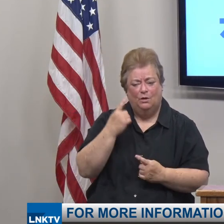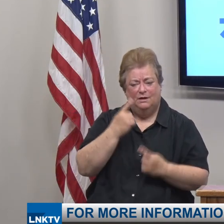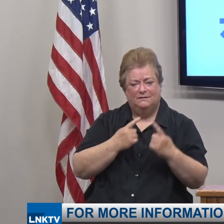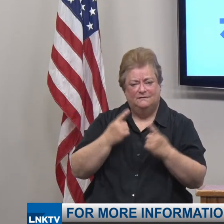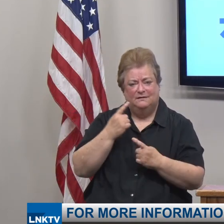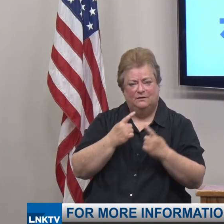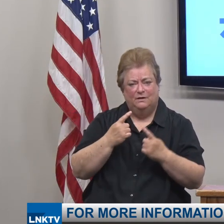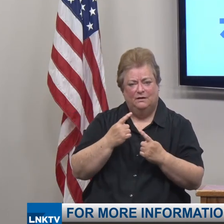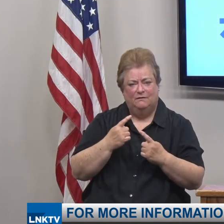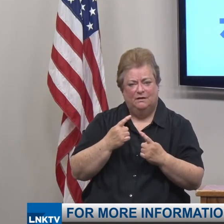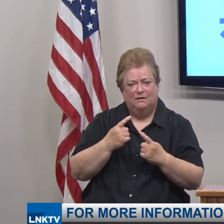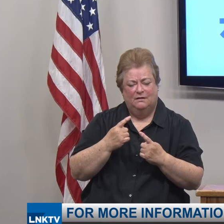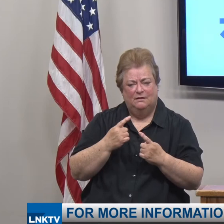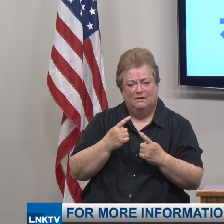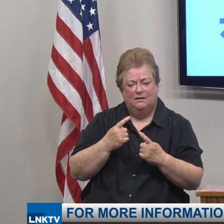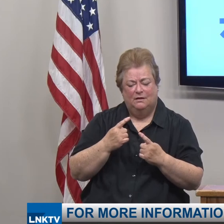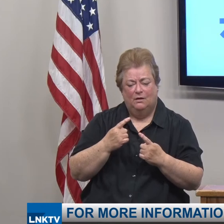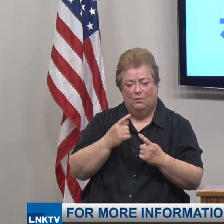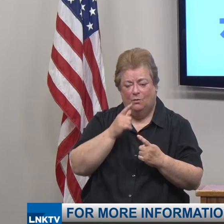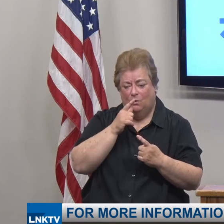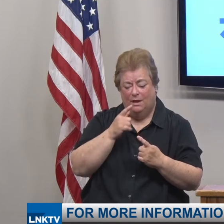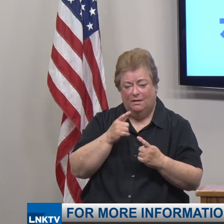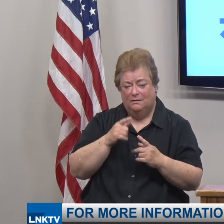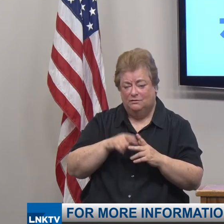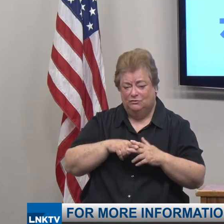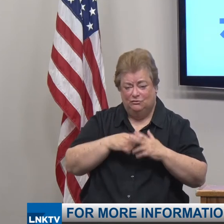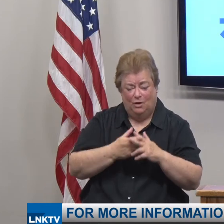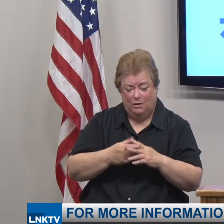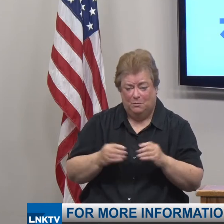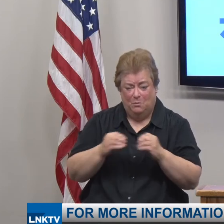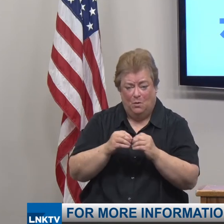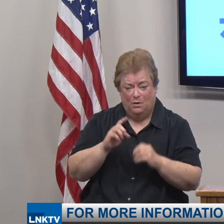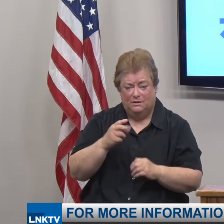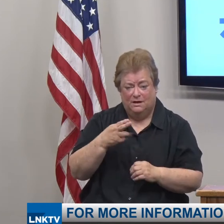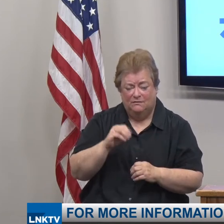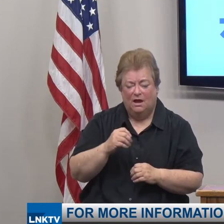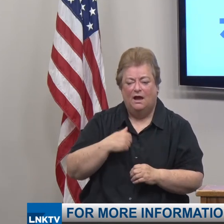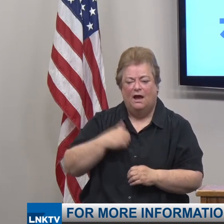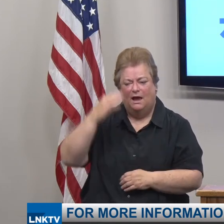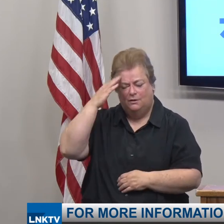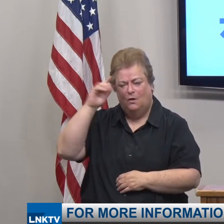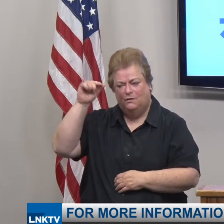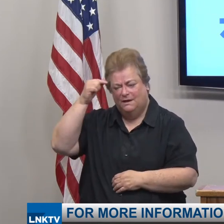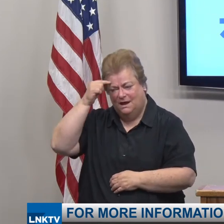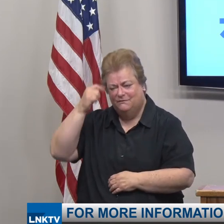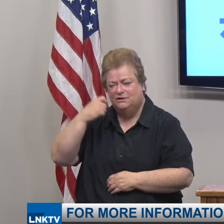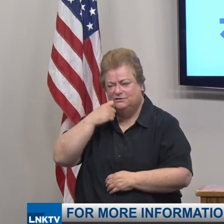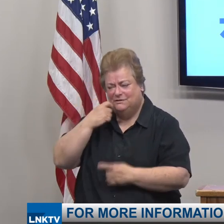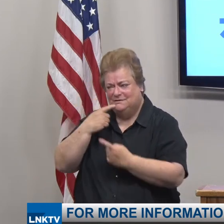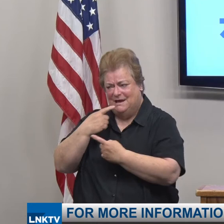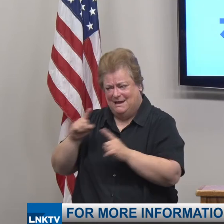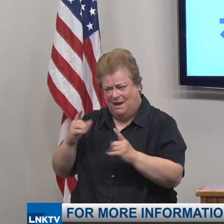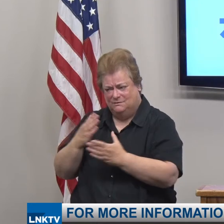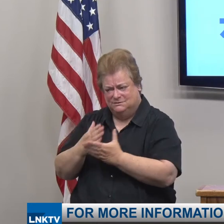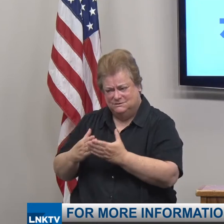any more directed health measures or anything else? I know that the Governor just announced some today.